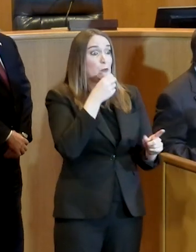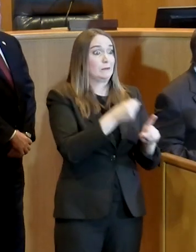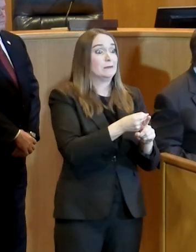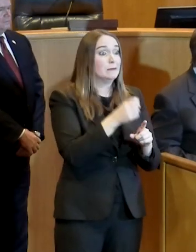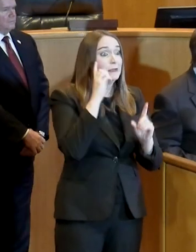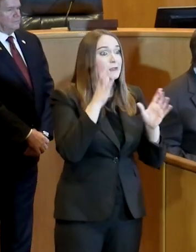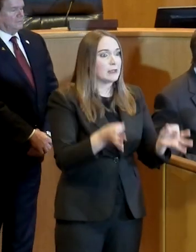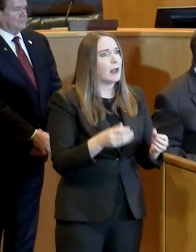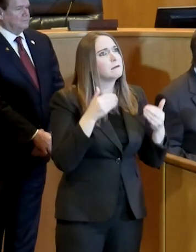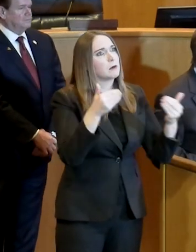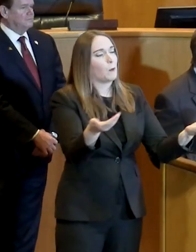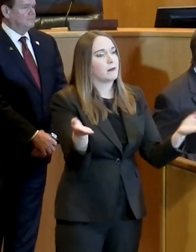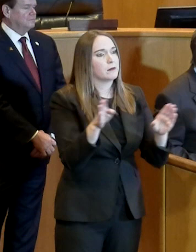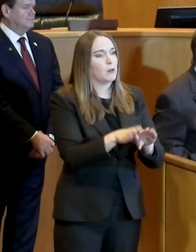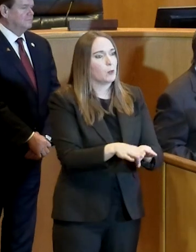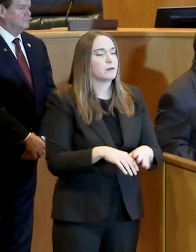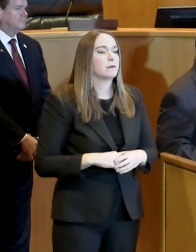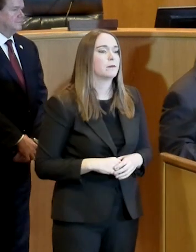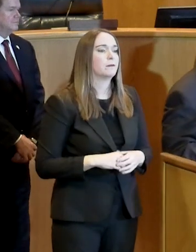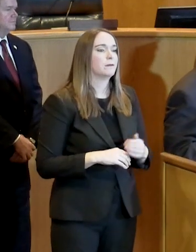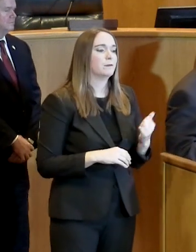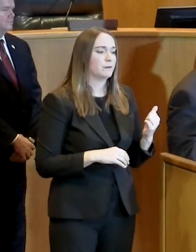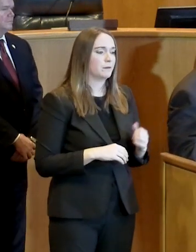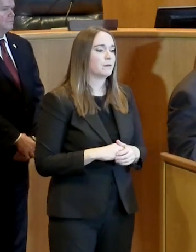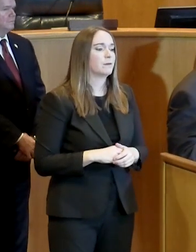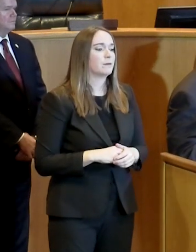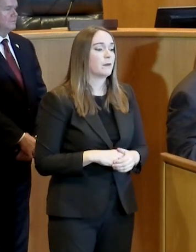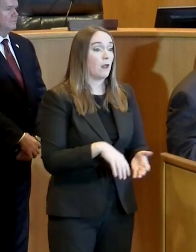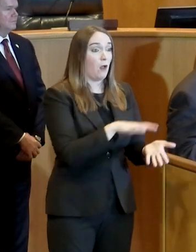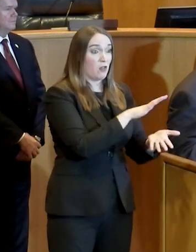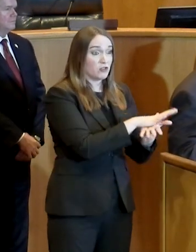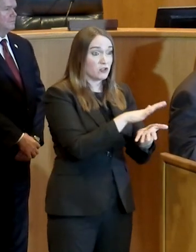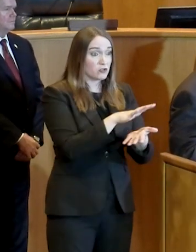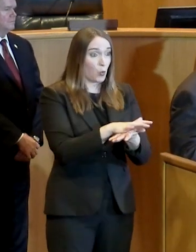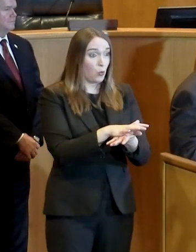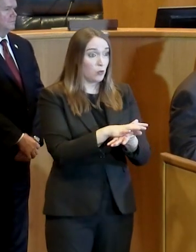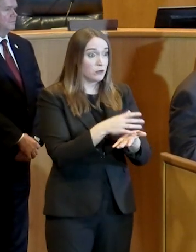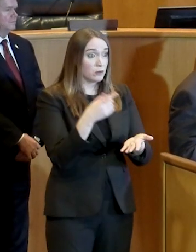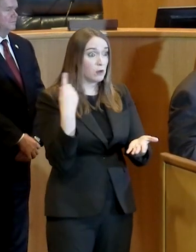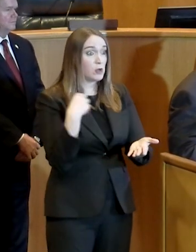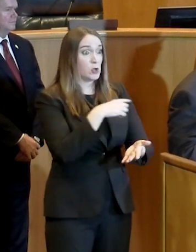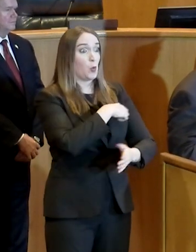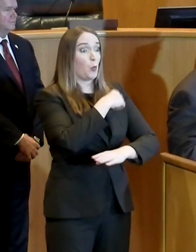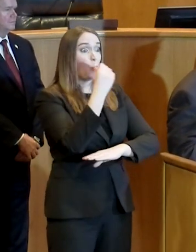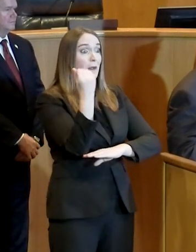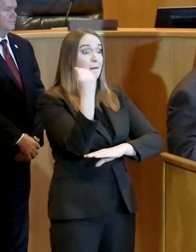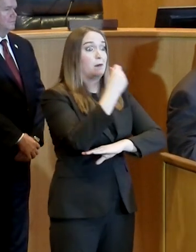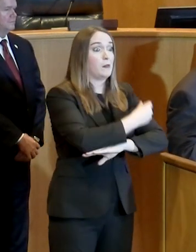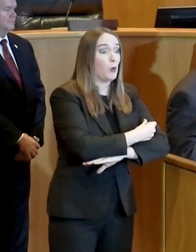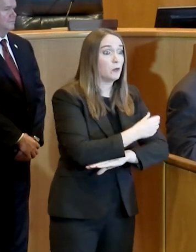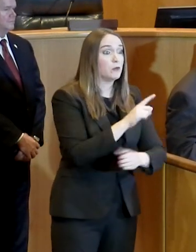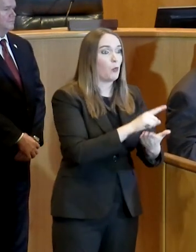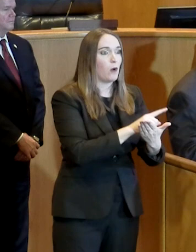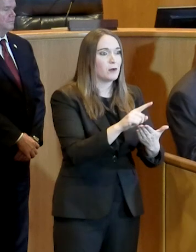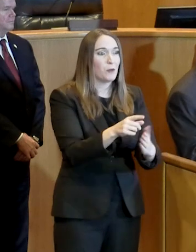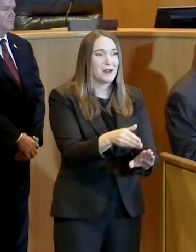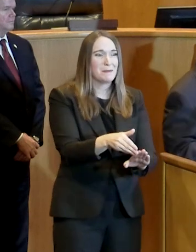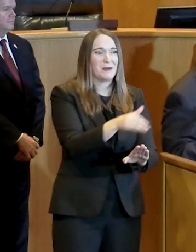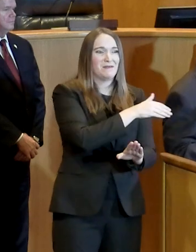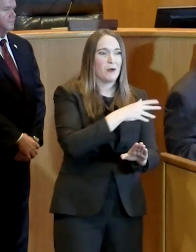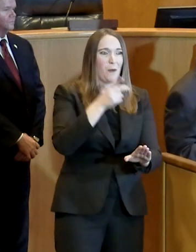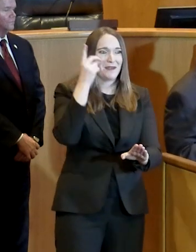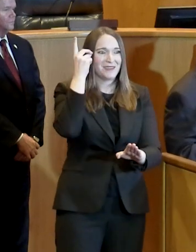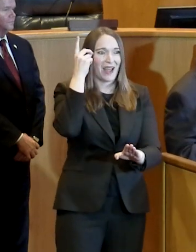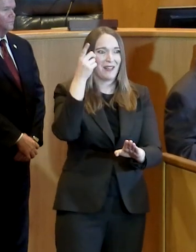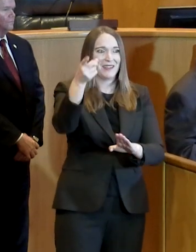closed down the schools about a week or so before Dallas did. So we're